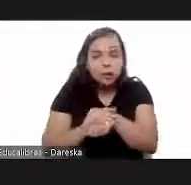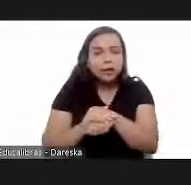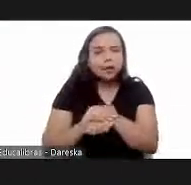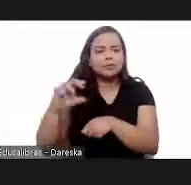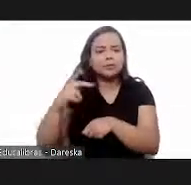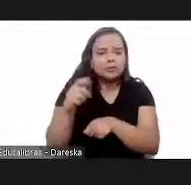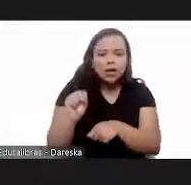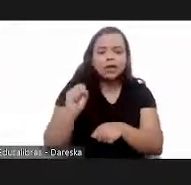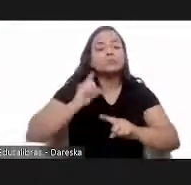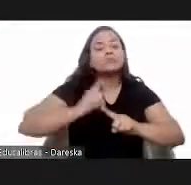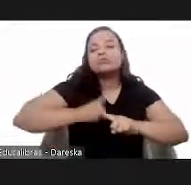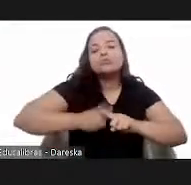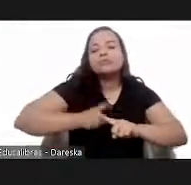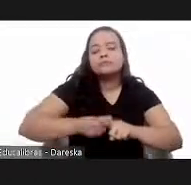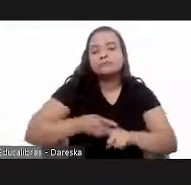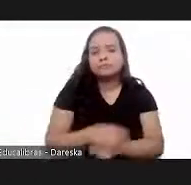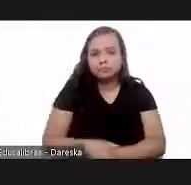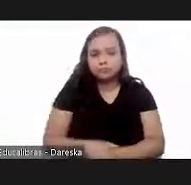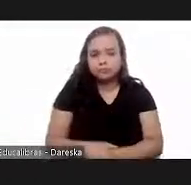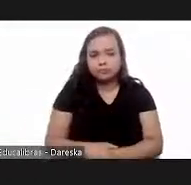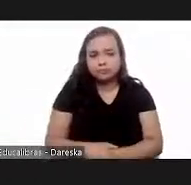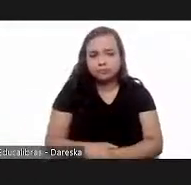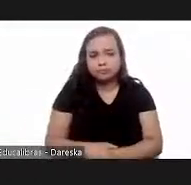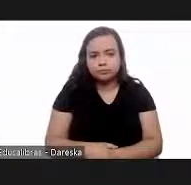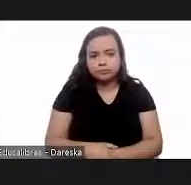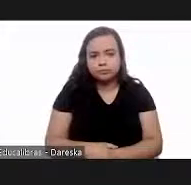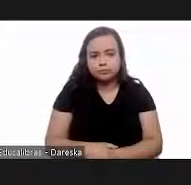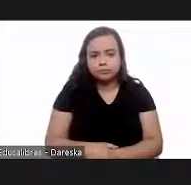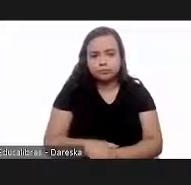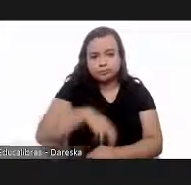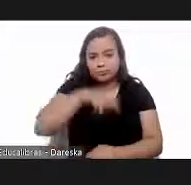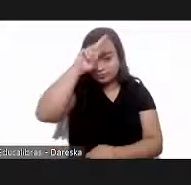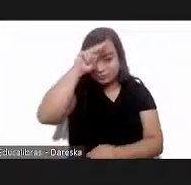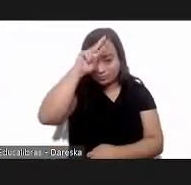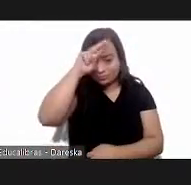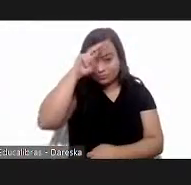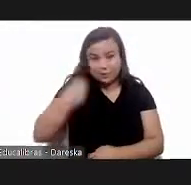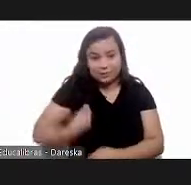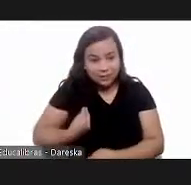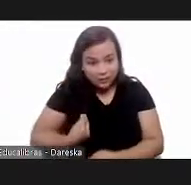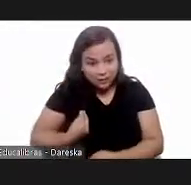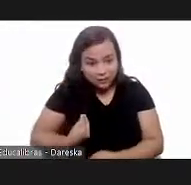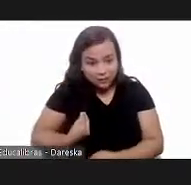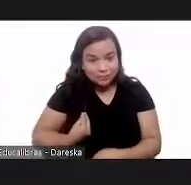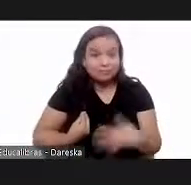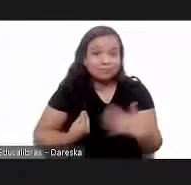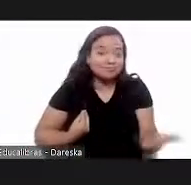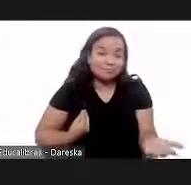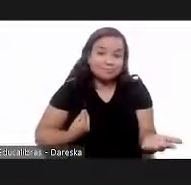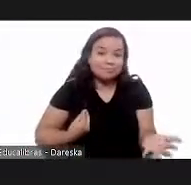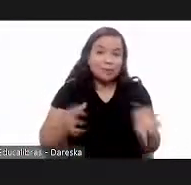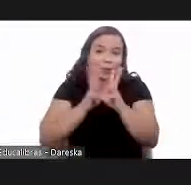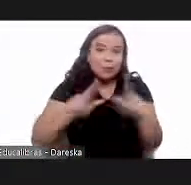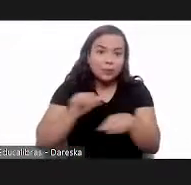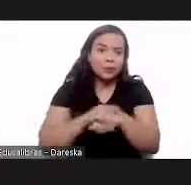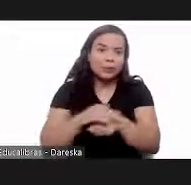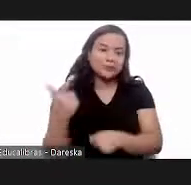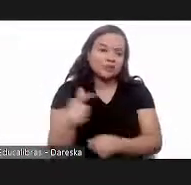because the kissing bugs are there they haven't disappeared